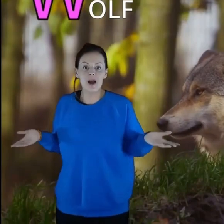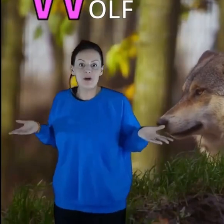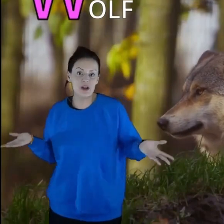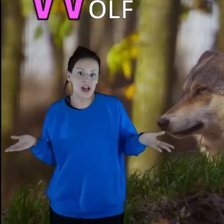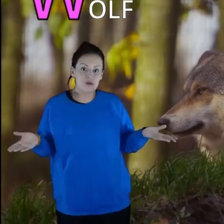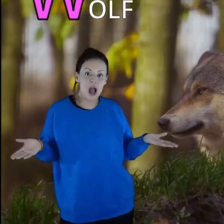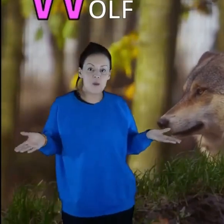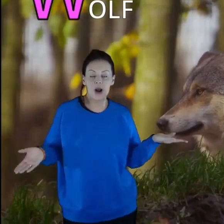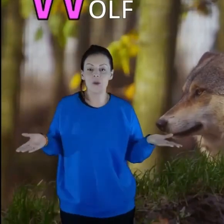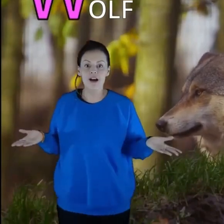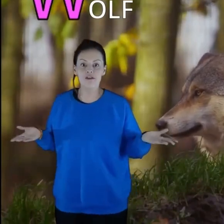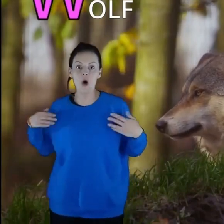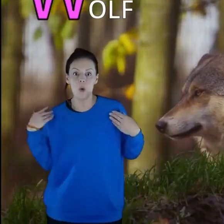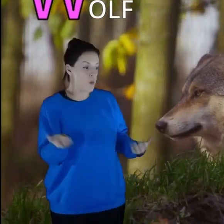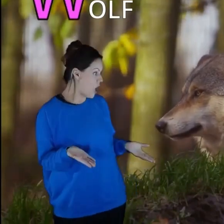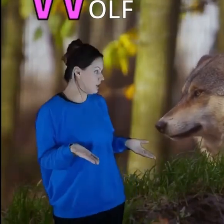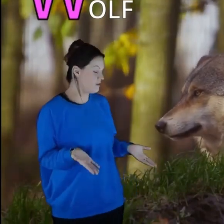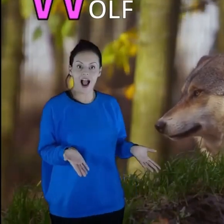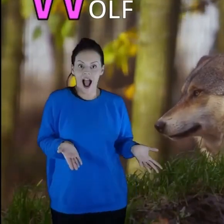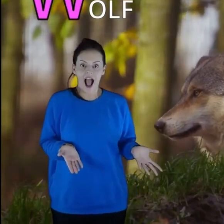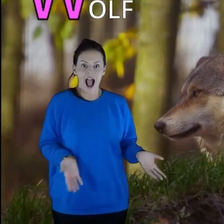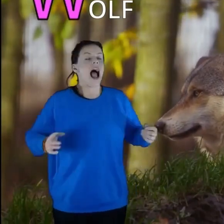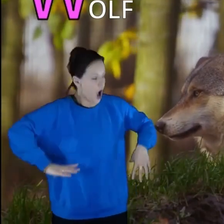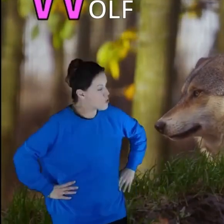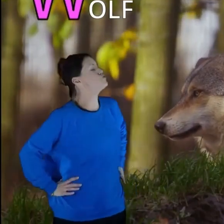W goes W-W for Wolf